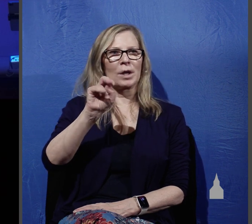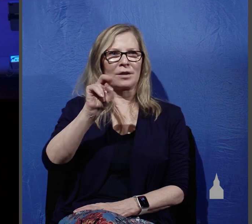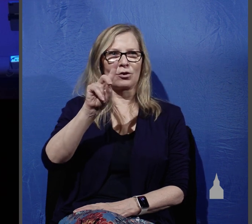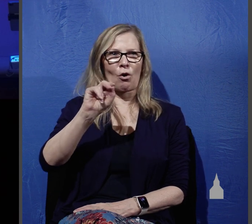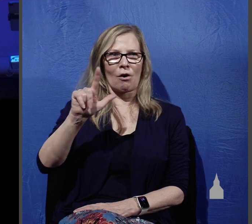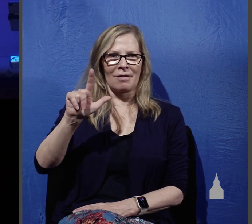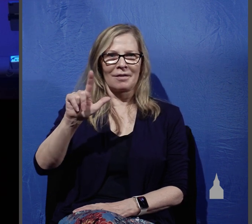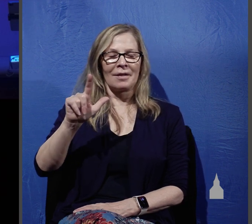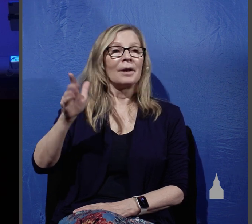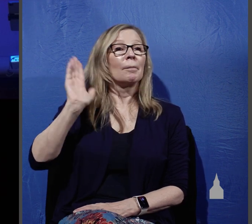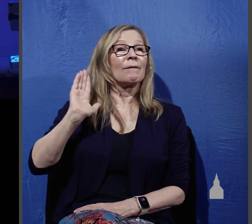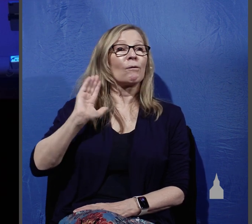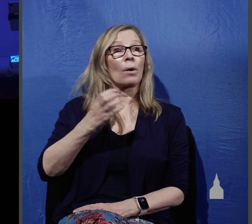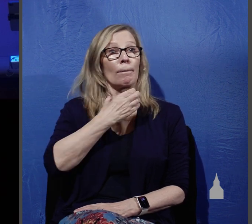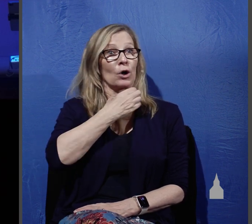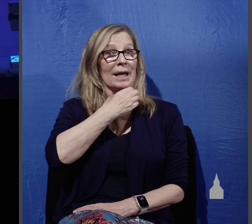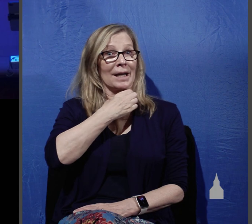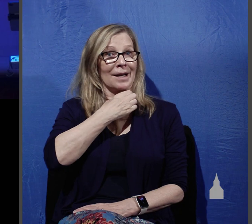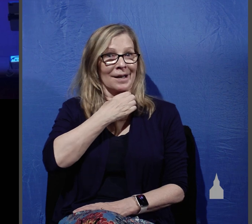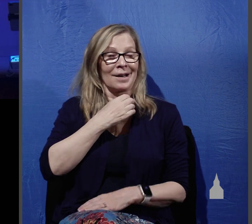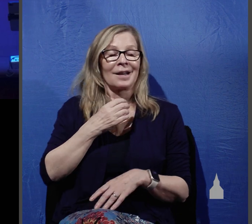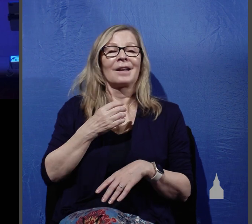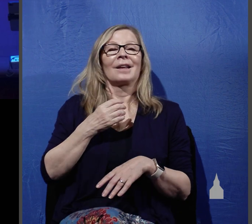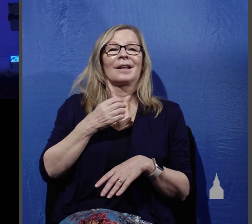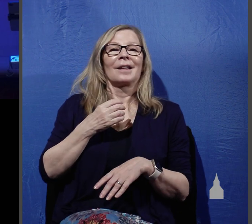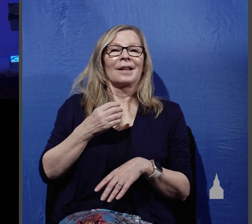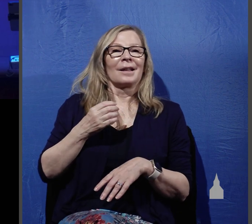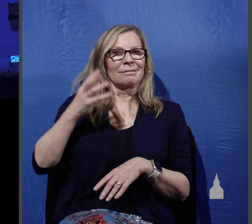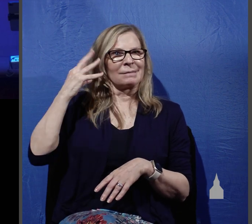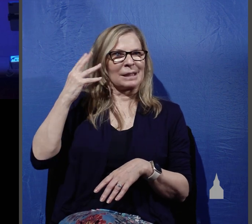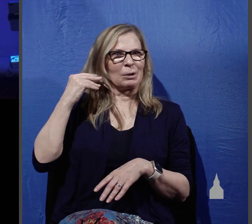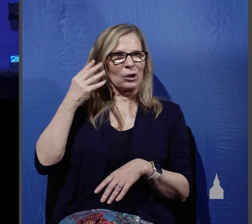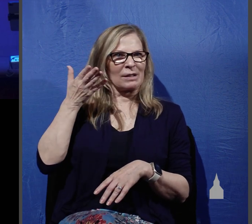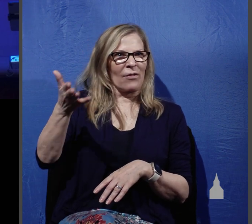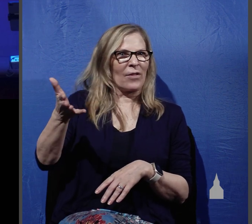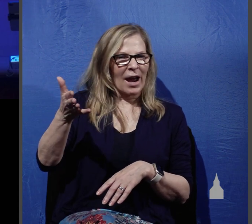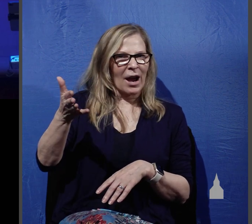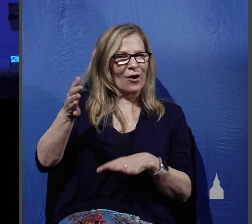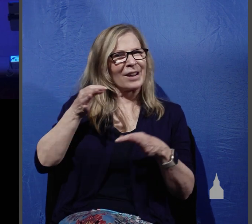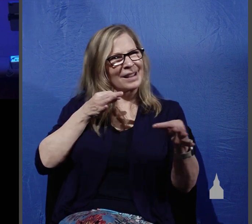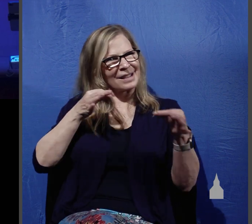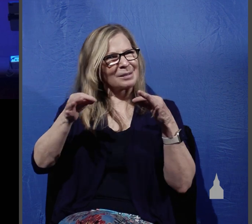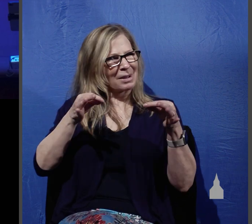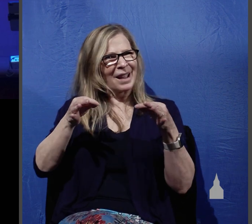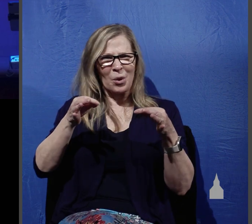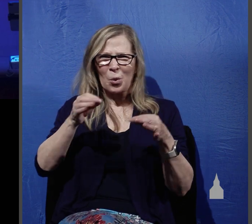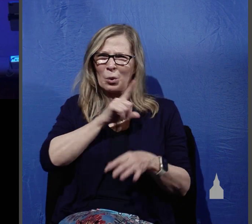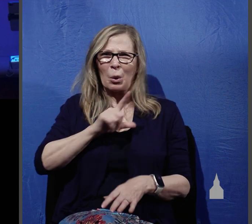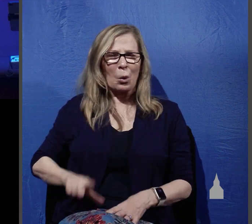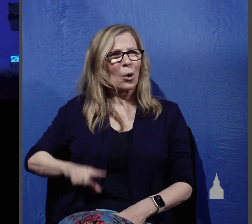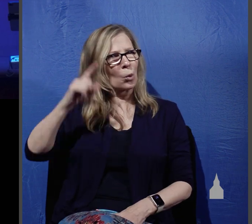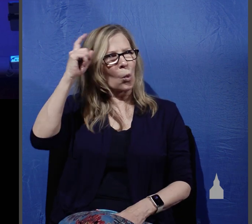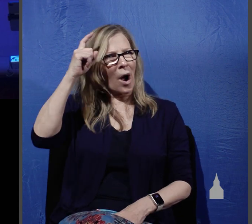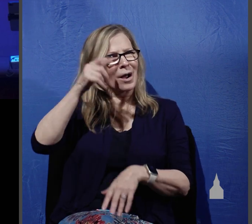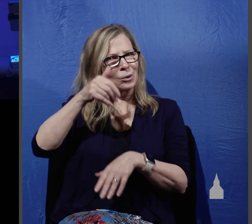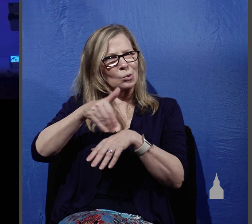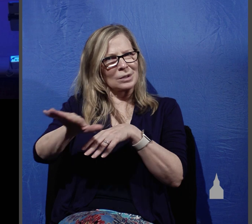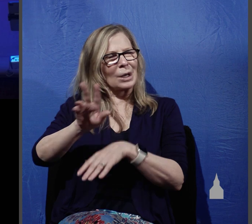said the following in explanation of the Lord's wisdom in sending his followers out two by two. Chuck Swindoll said this,